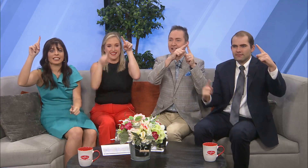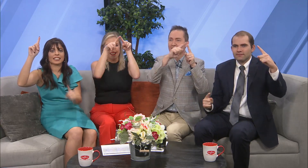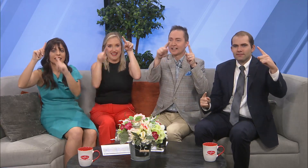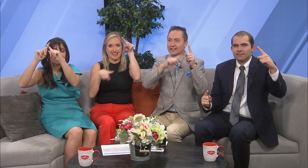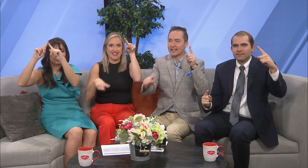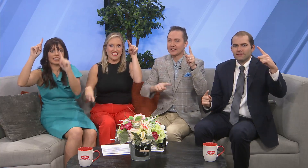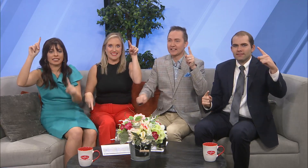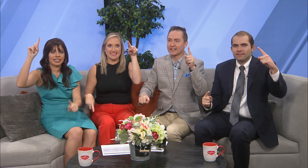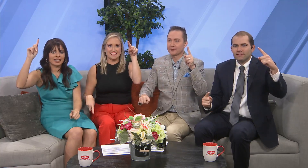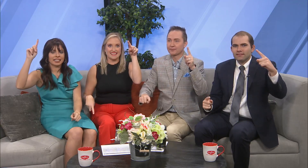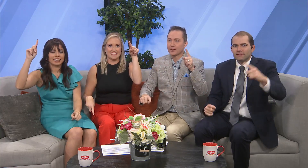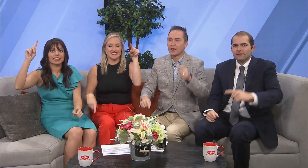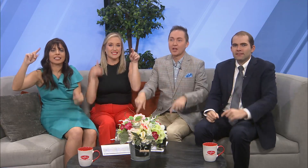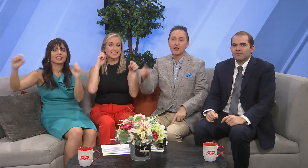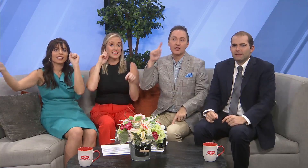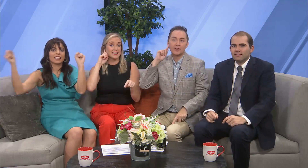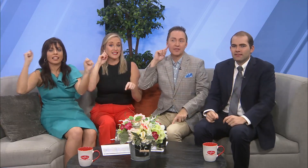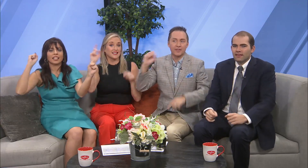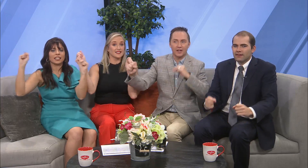Lightning. Lightning. Thunder.